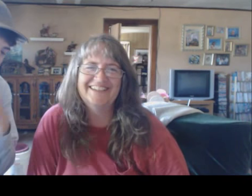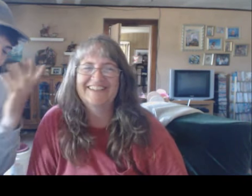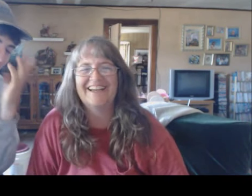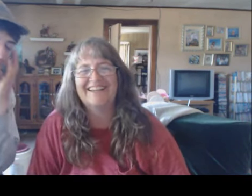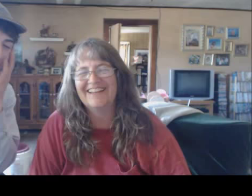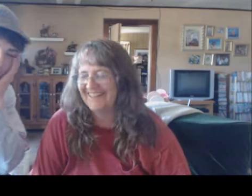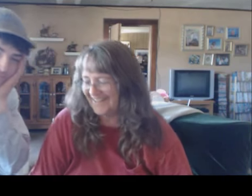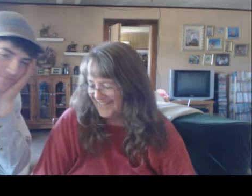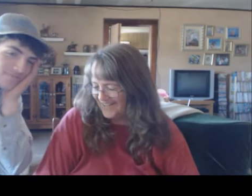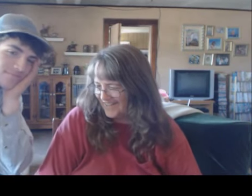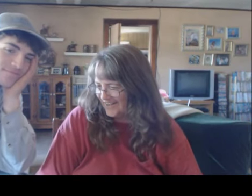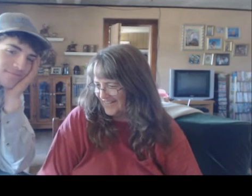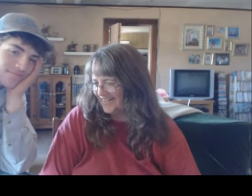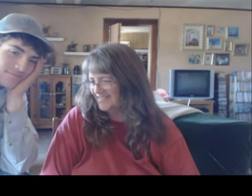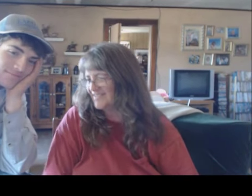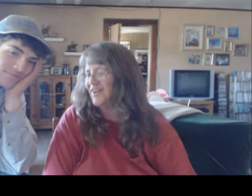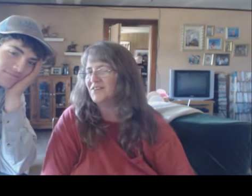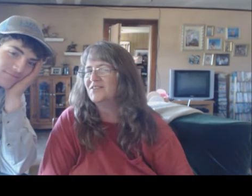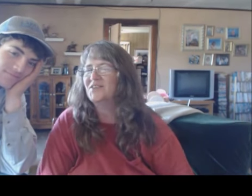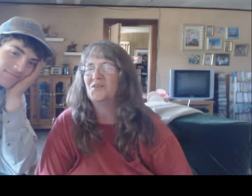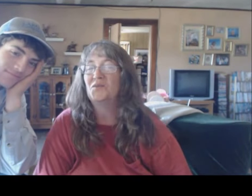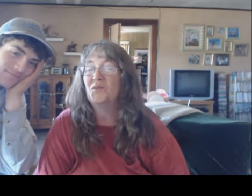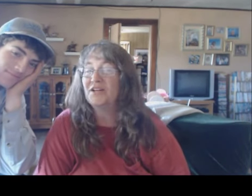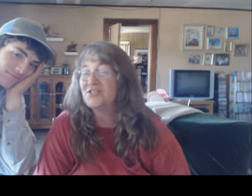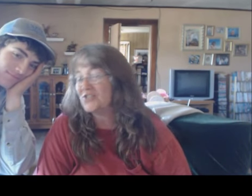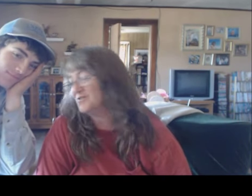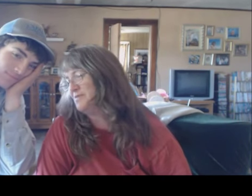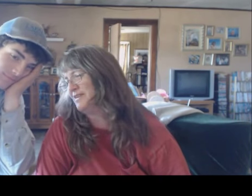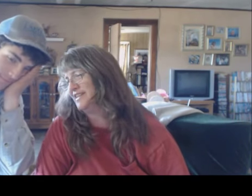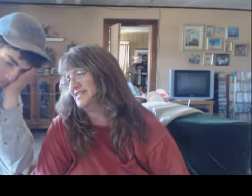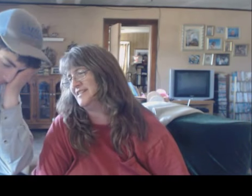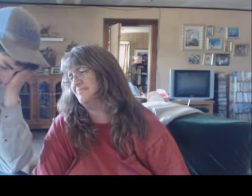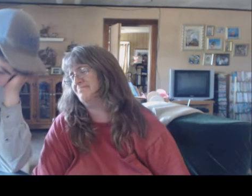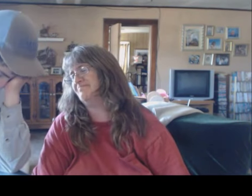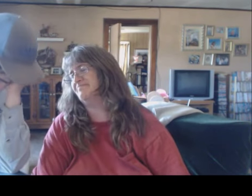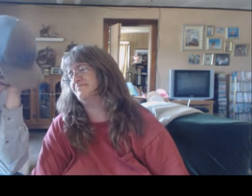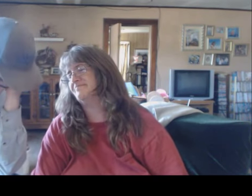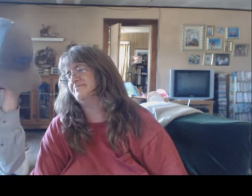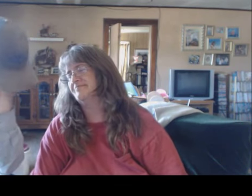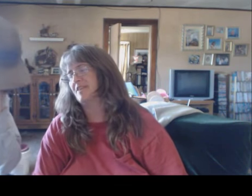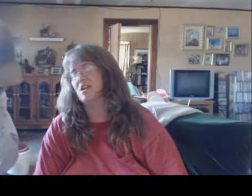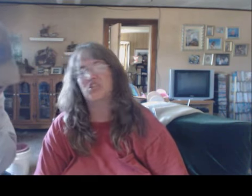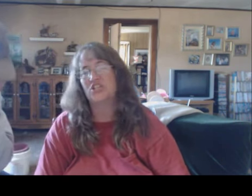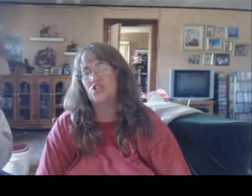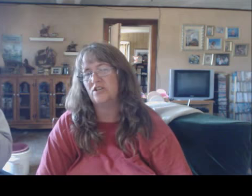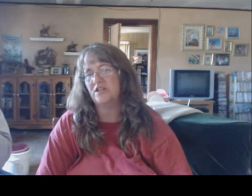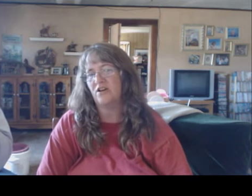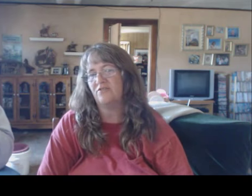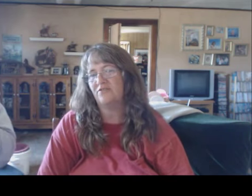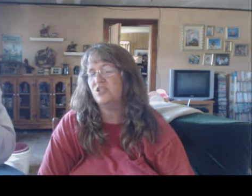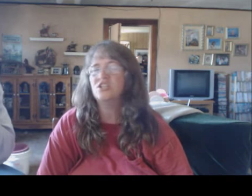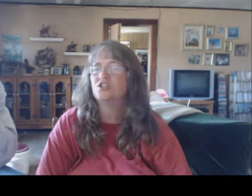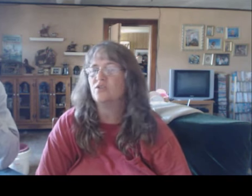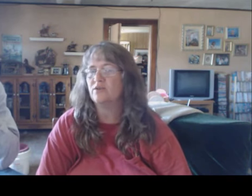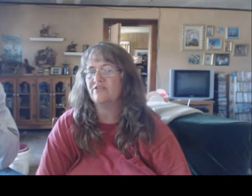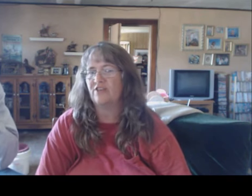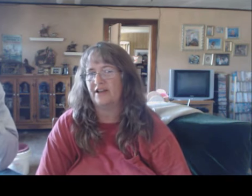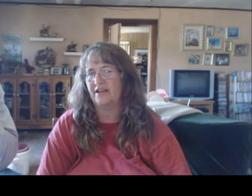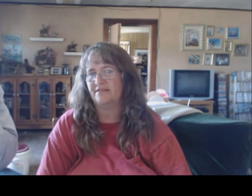Yeah, yeah, yeah. Okay, so, what did you do rope him last night? What's your rodeo? You didn't go anywhere Friday?